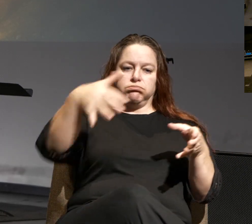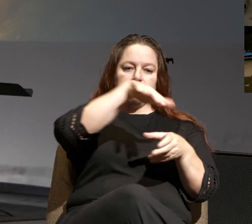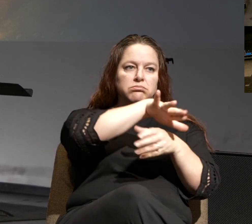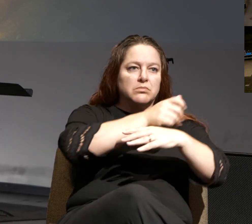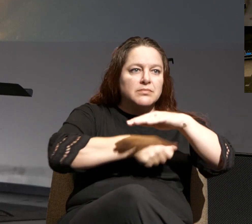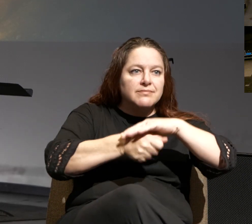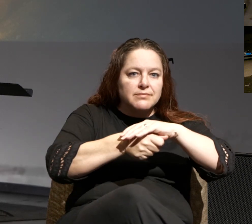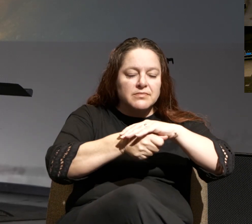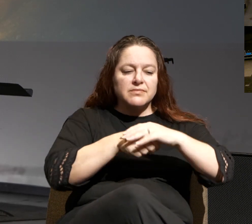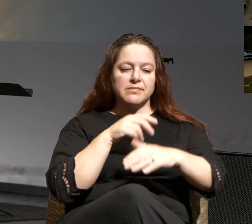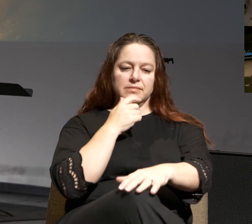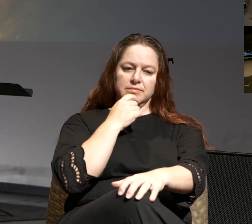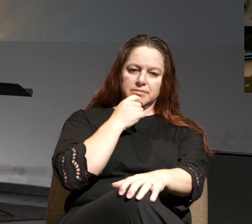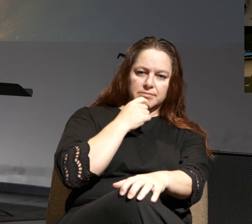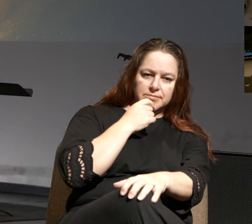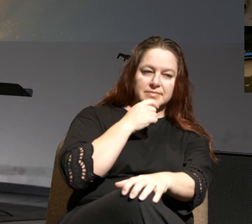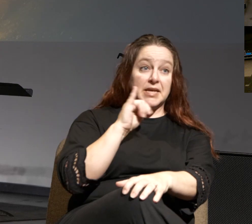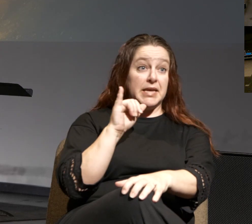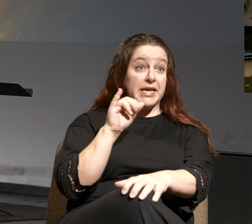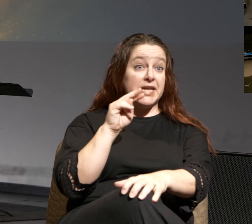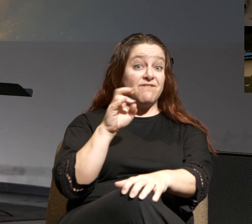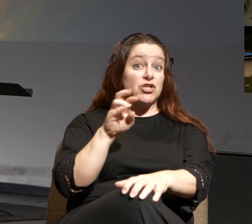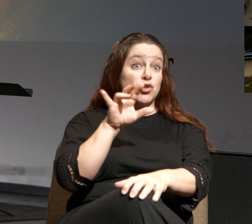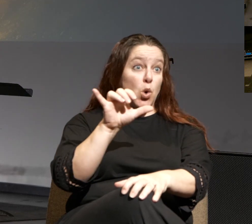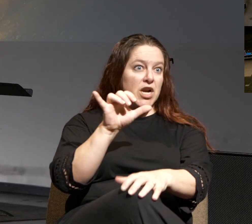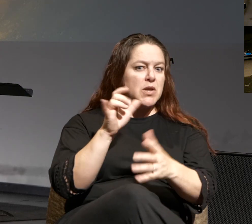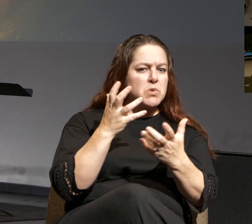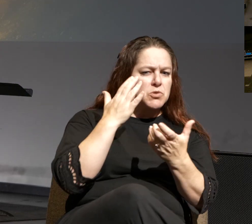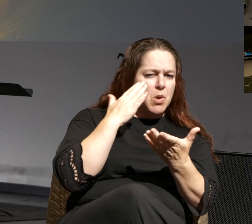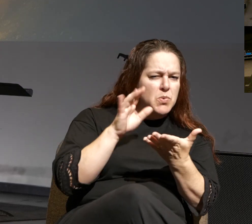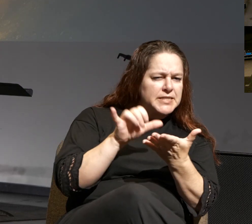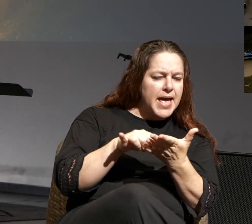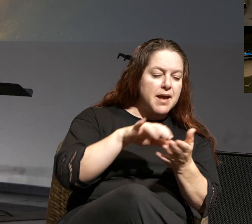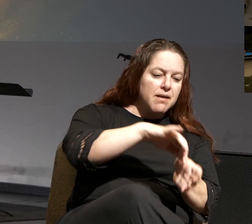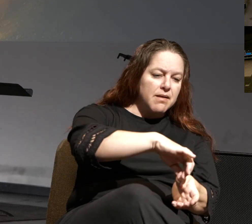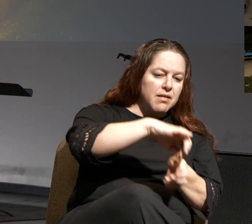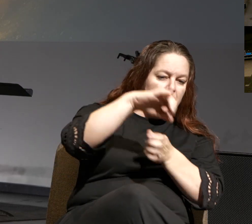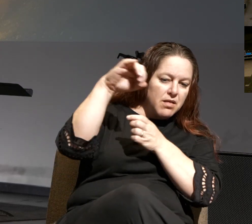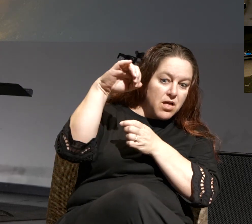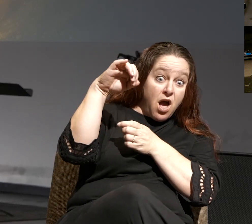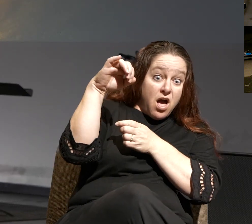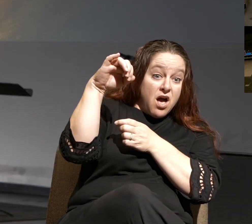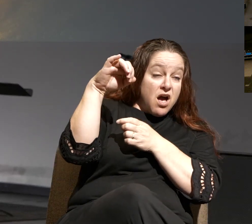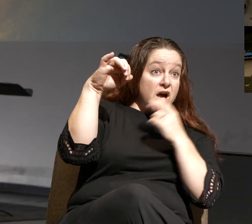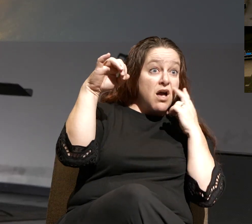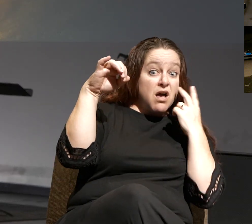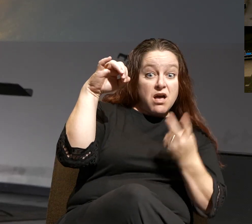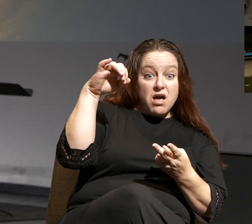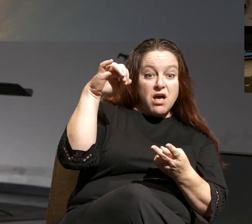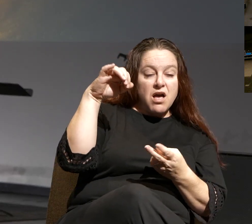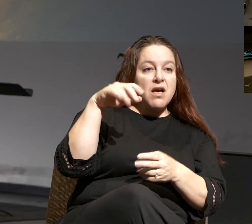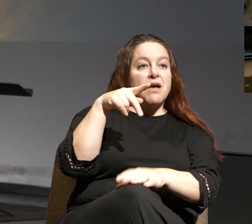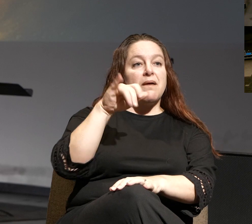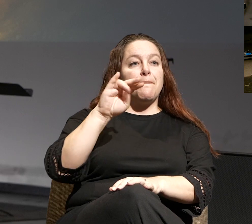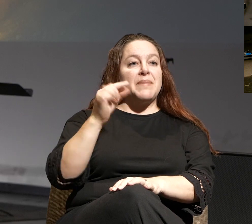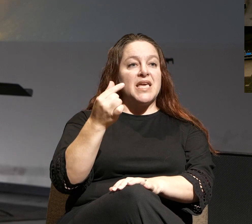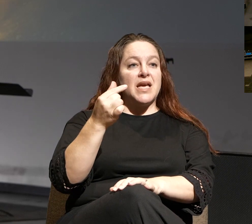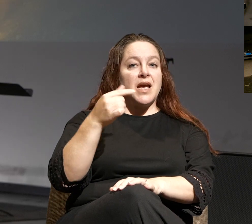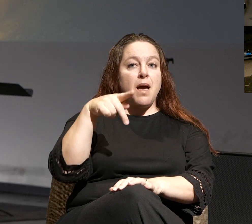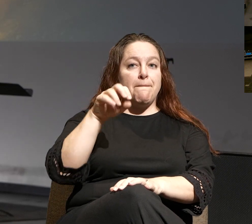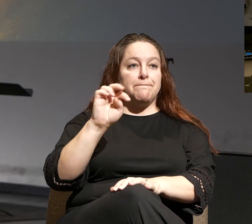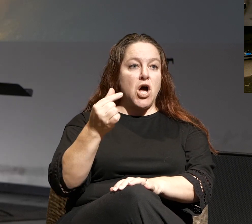And of course, you we're taking inventory, so we need to figure out what this is. We pull the tarp back, and we reveal a ping-pong table.